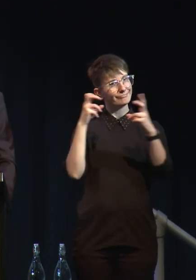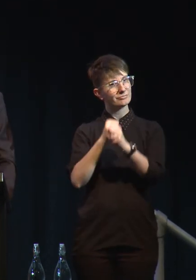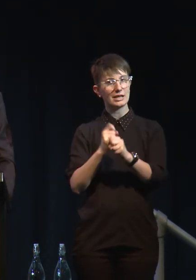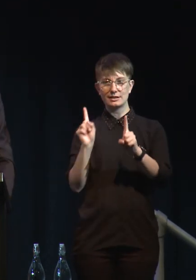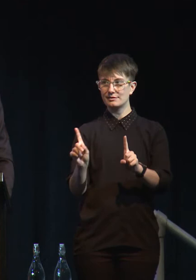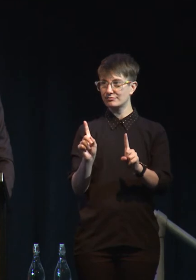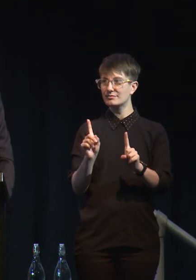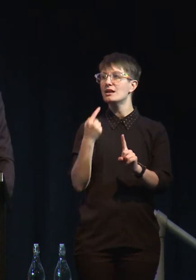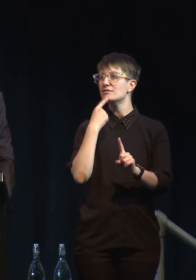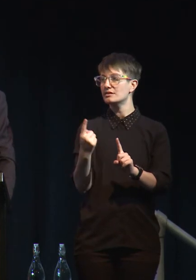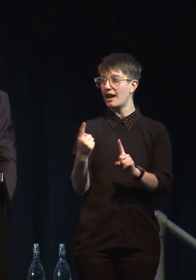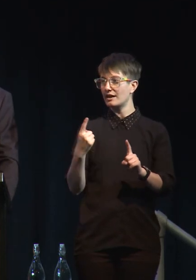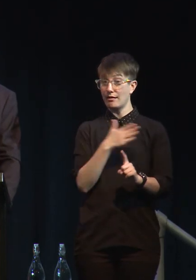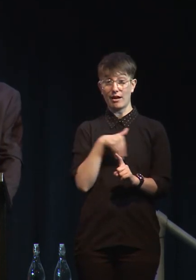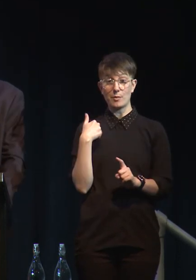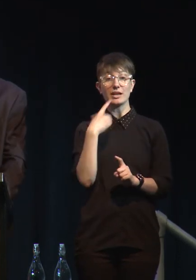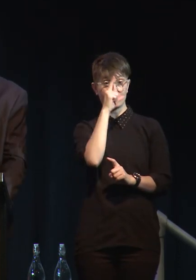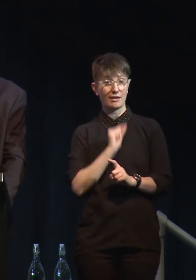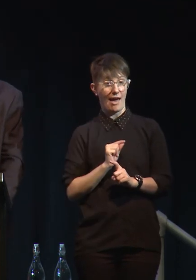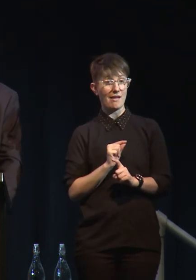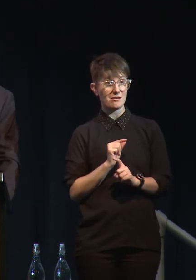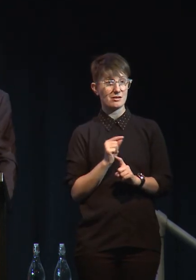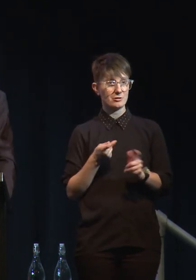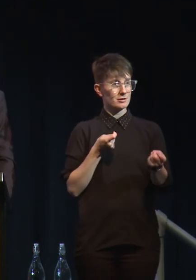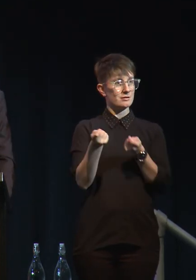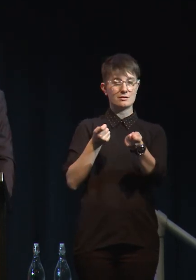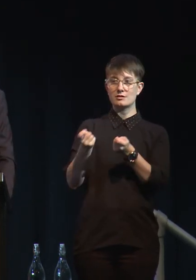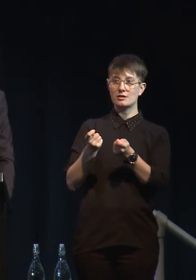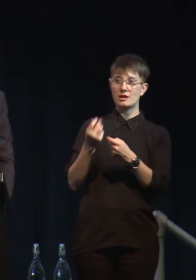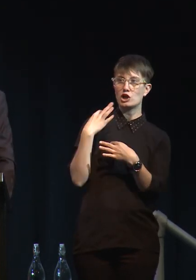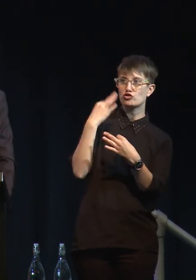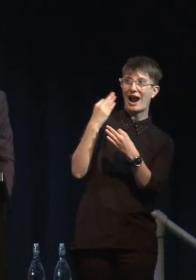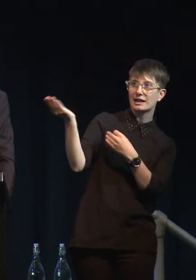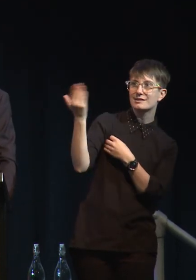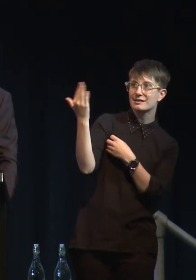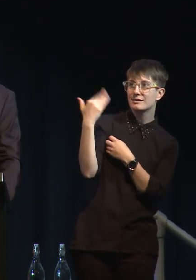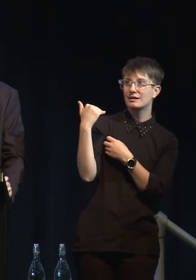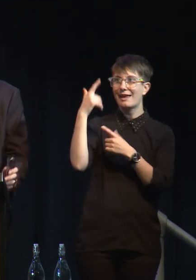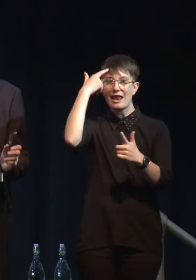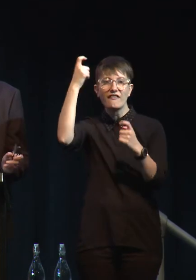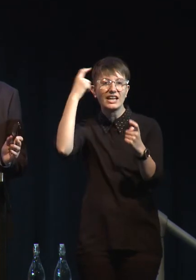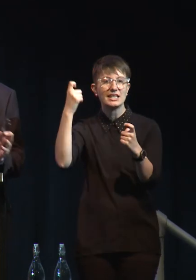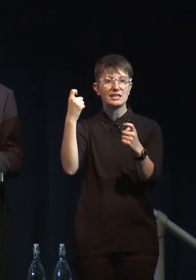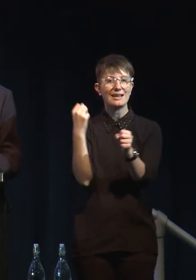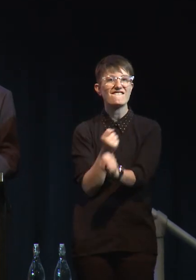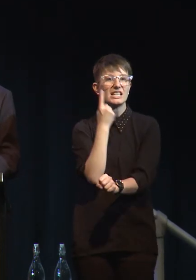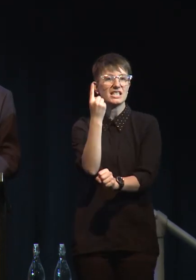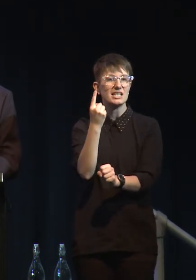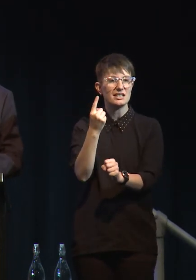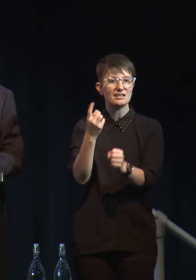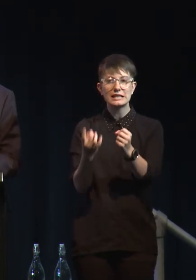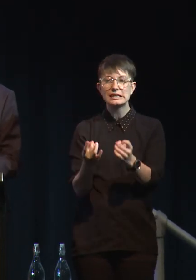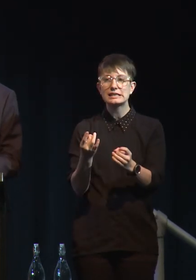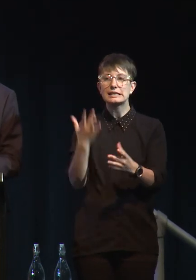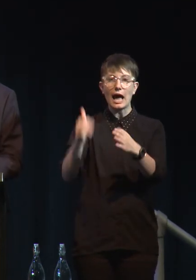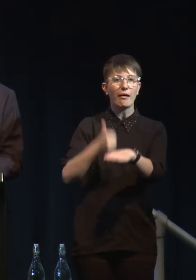capital and rewarding New Zealand innovators and inventors and start-up companies and so on with working in these sectors,